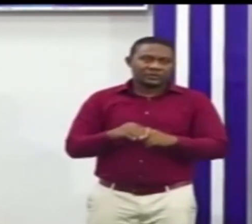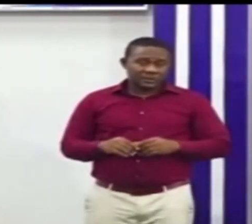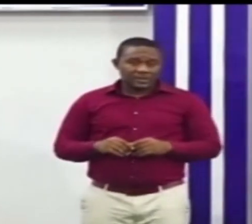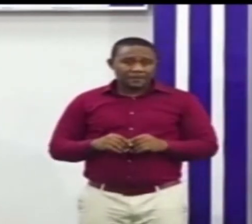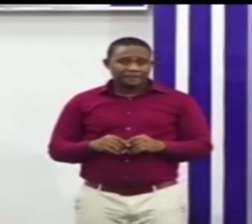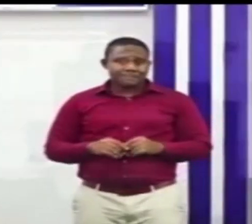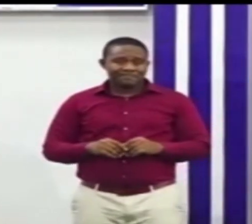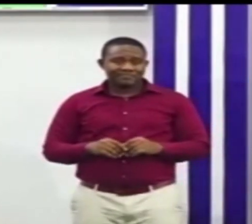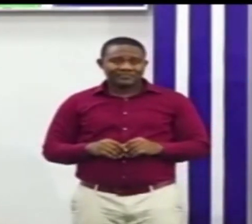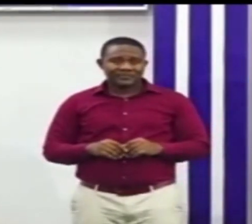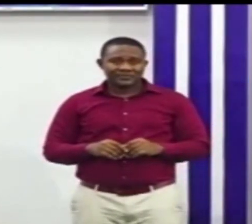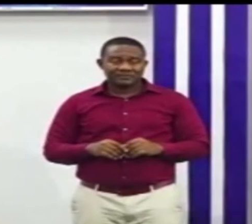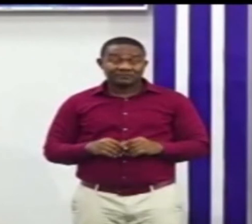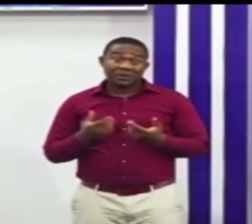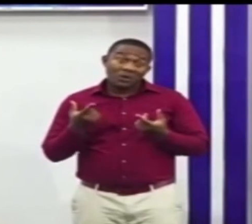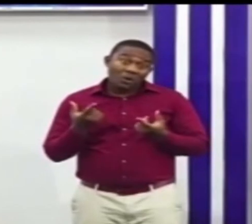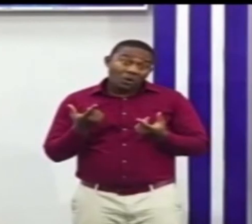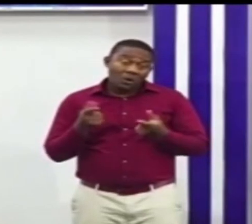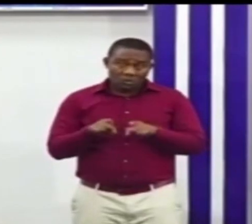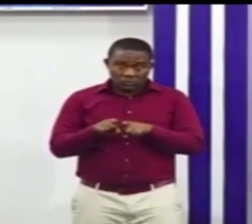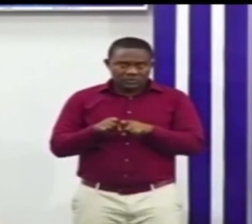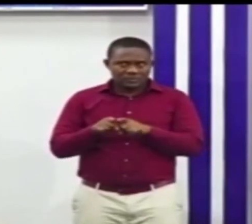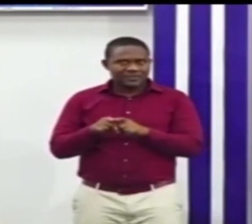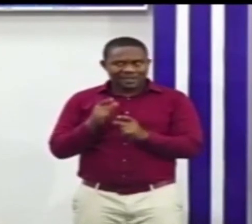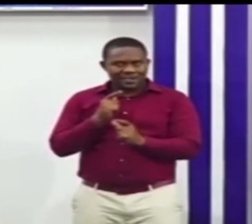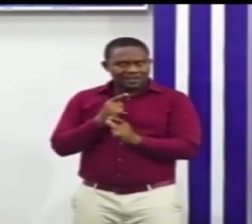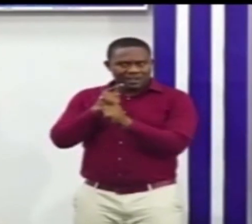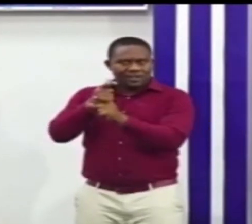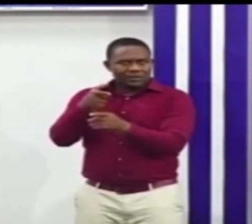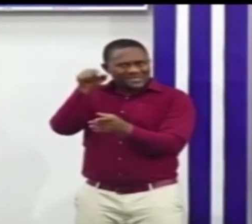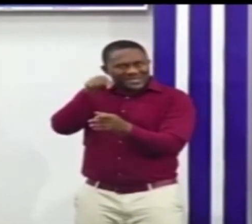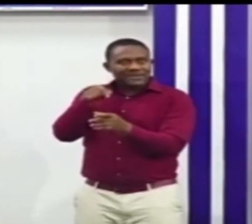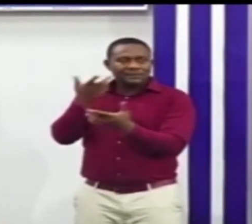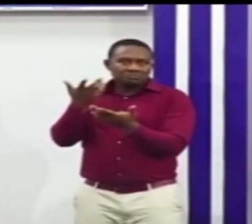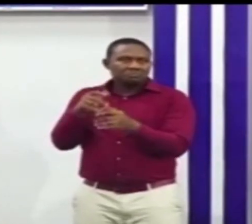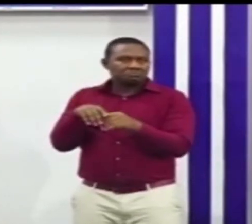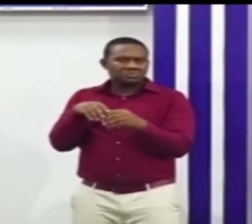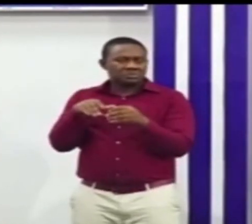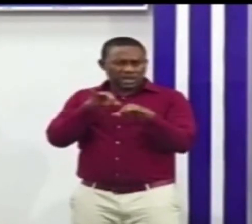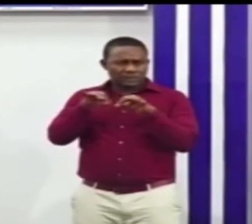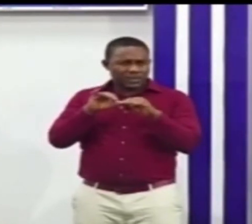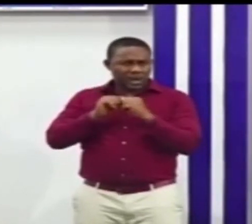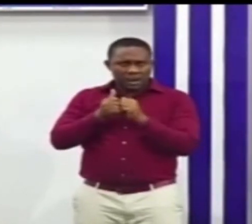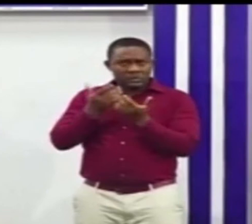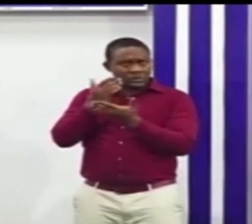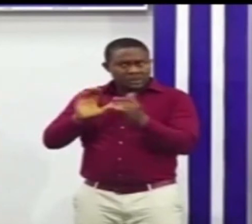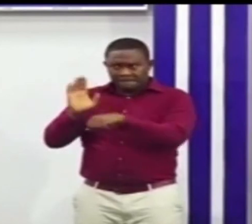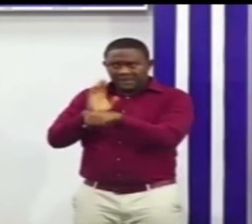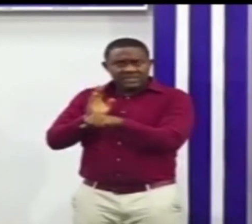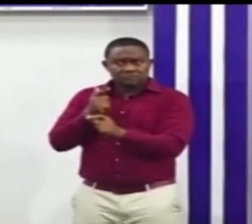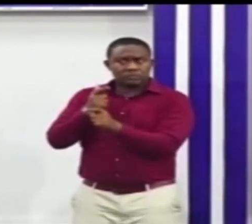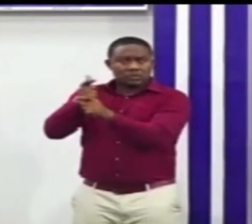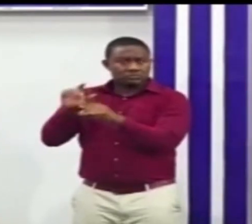of a soft loan program, which we'll speak about shortly, and then the facilitation of other